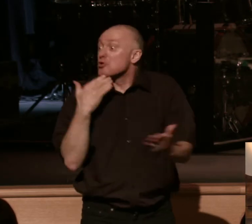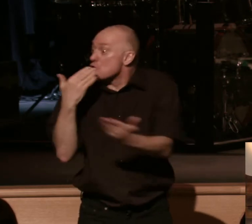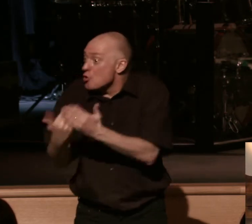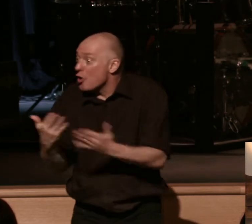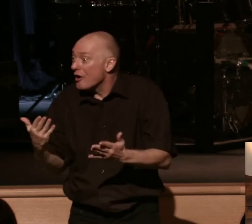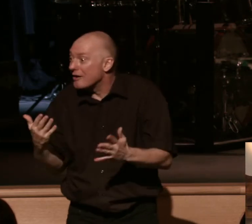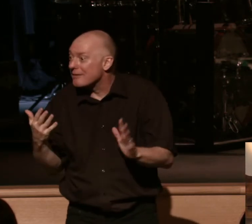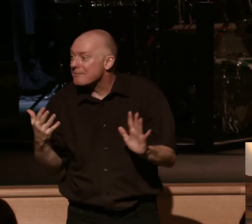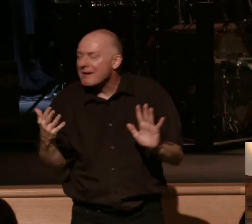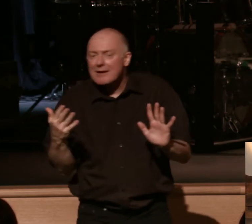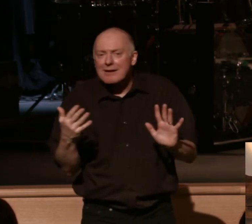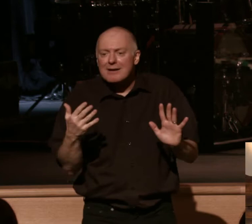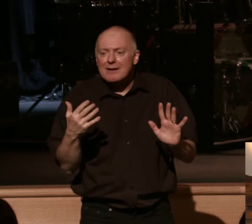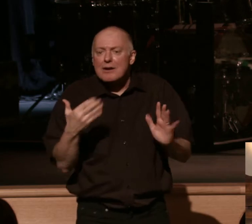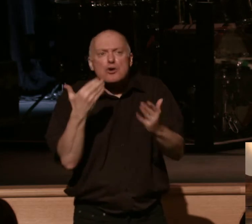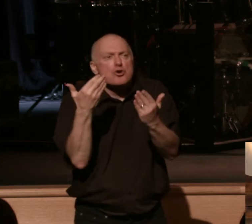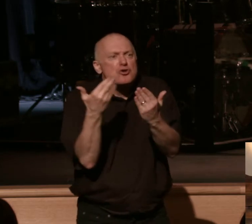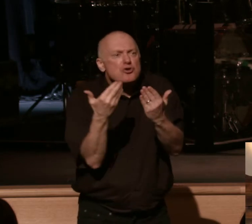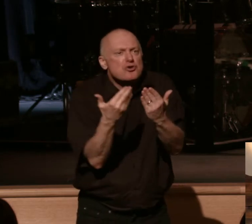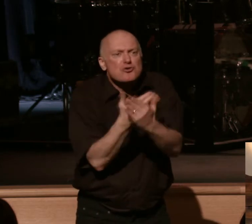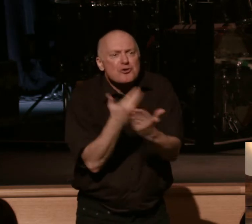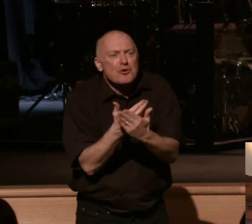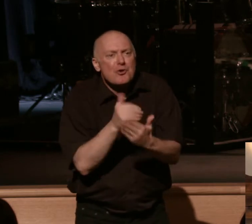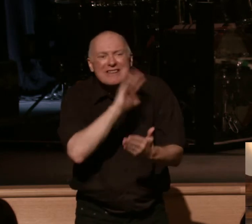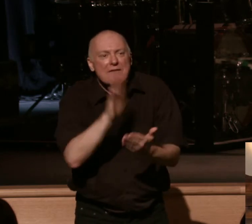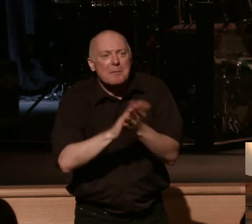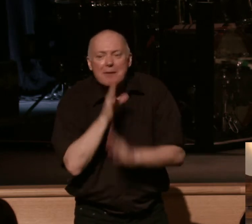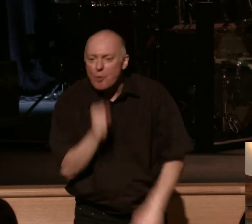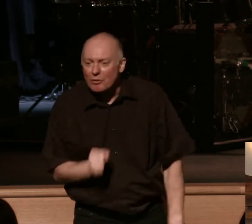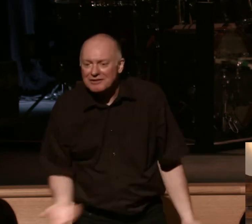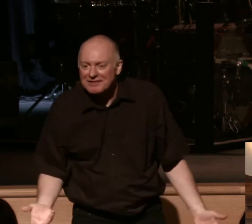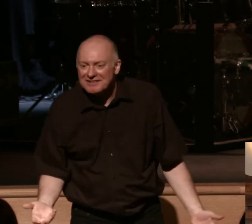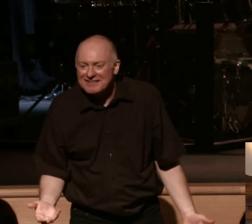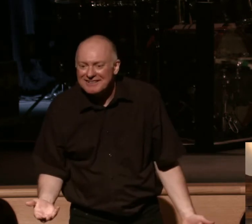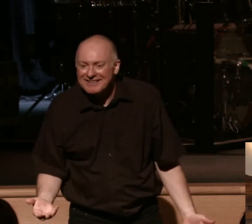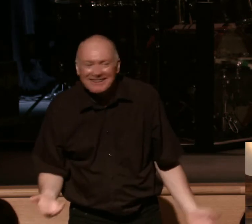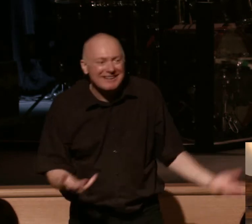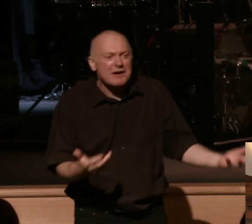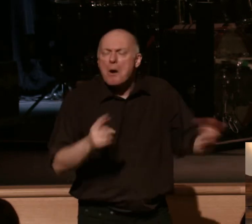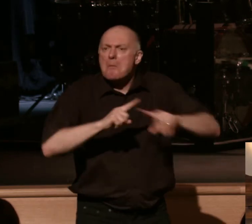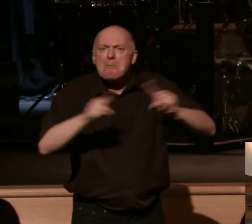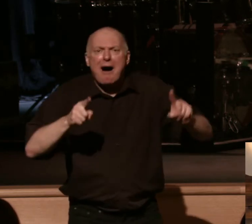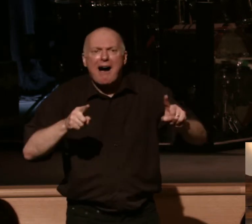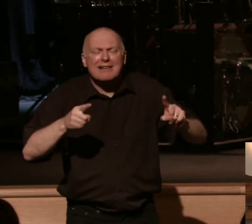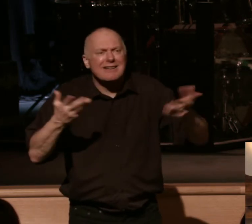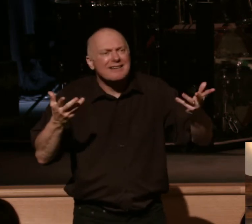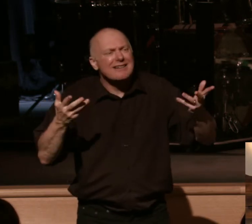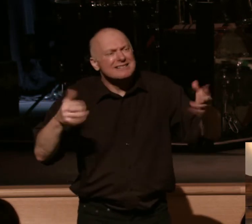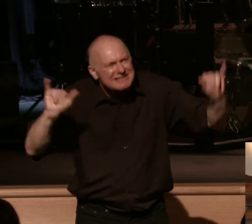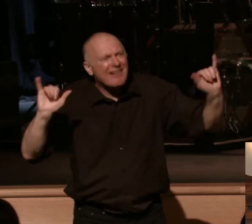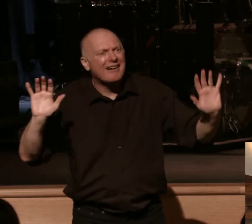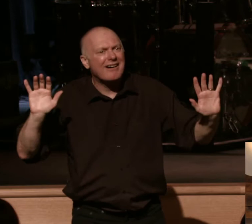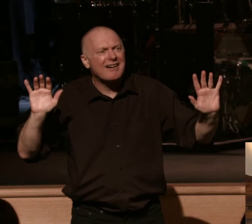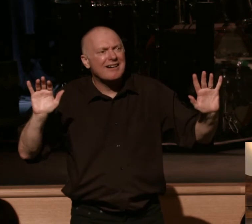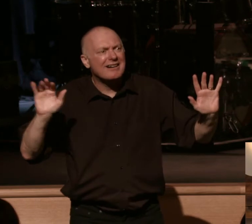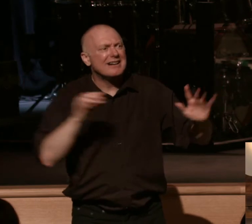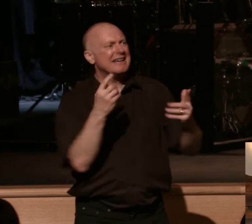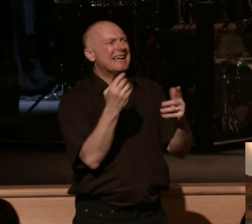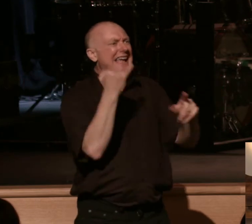in some ways, new just doesn't get old, does it? And yet, in some ways, new does get old when it's